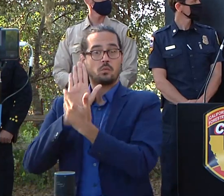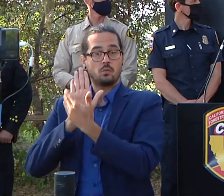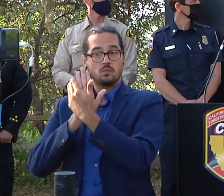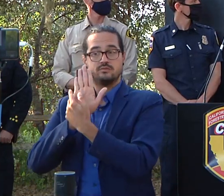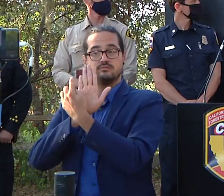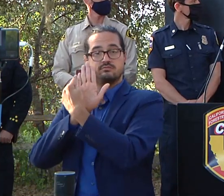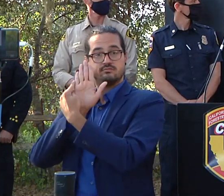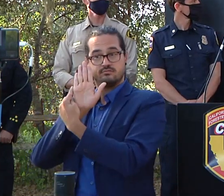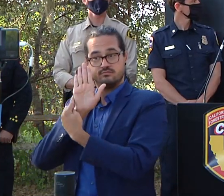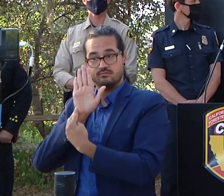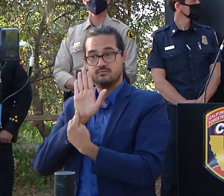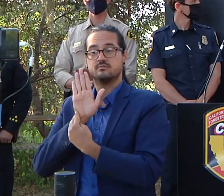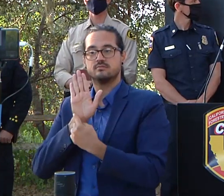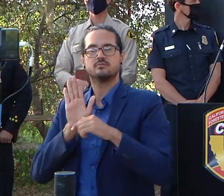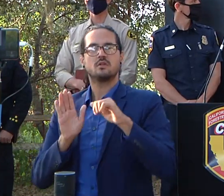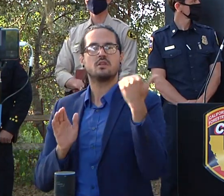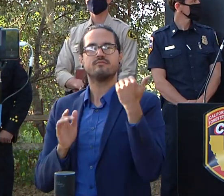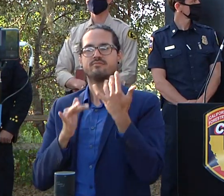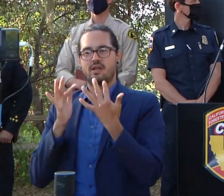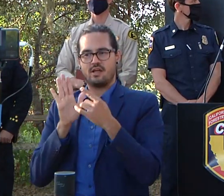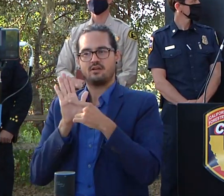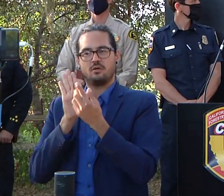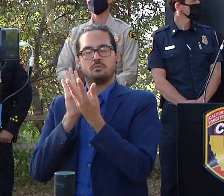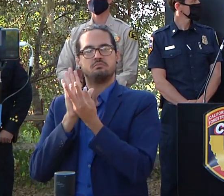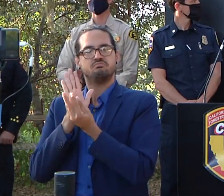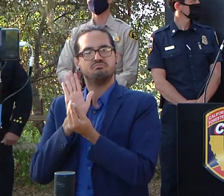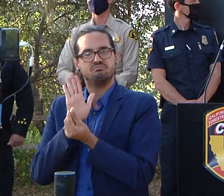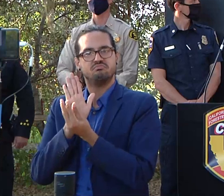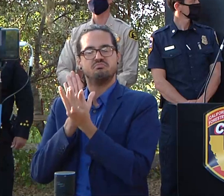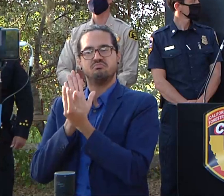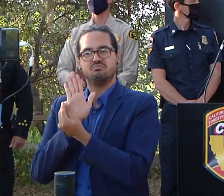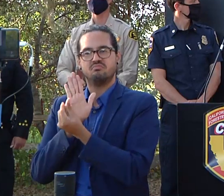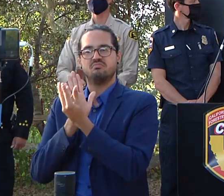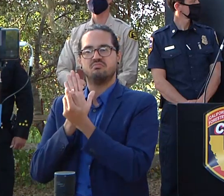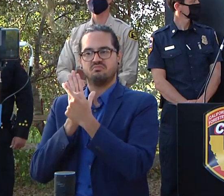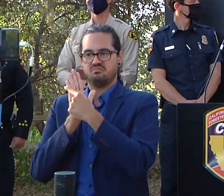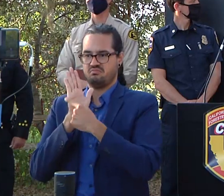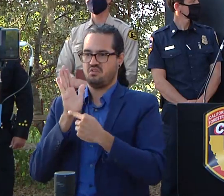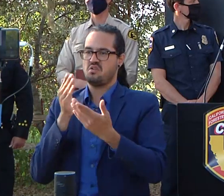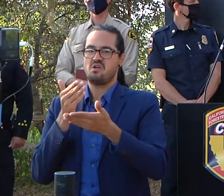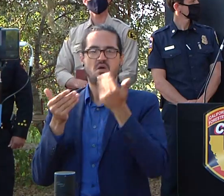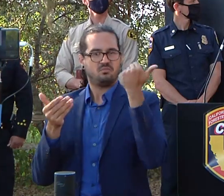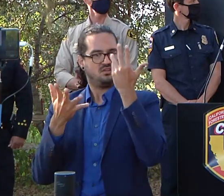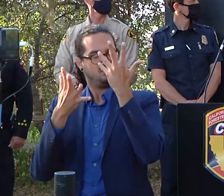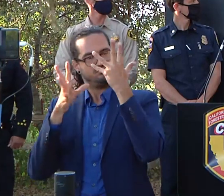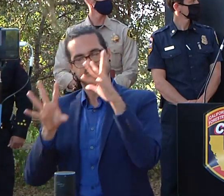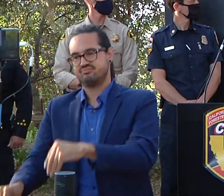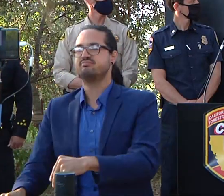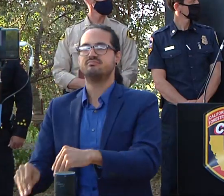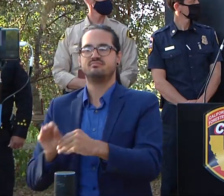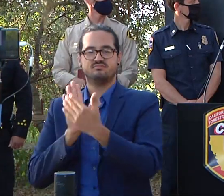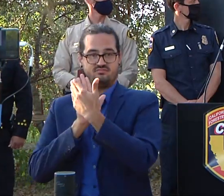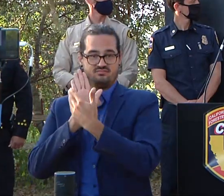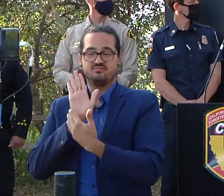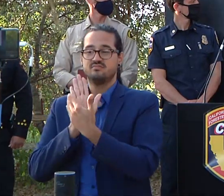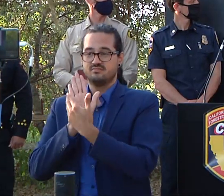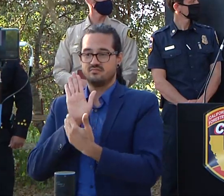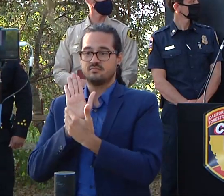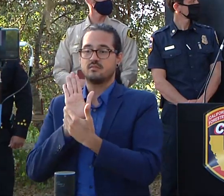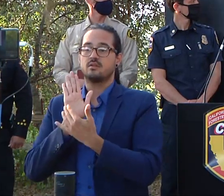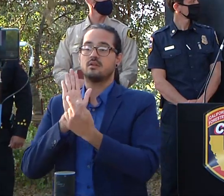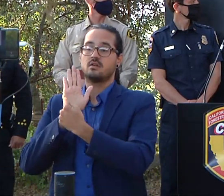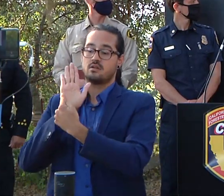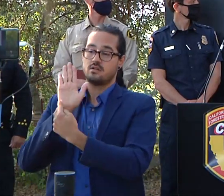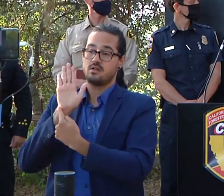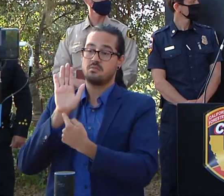the fire has uh mitigated or is completely out extinguished um i'd say out of the most destruction uh that i've